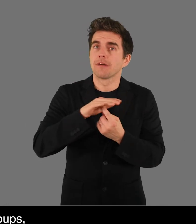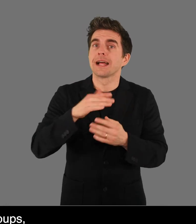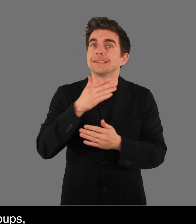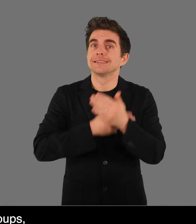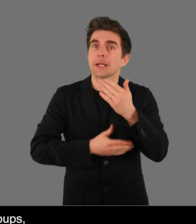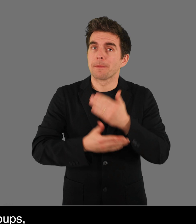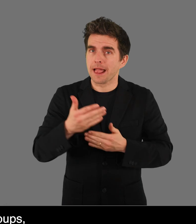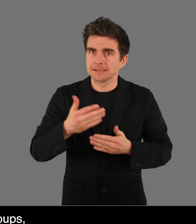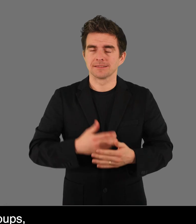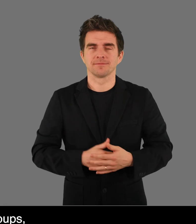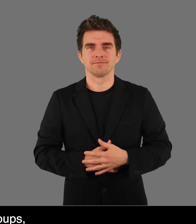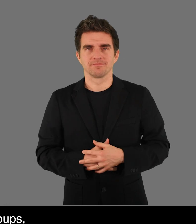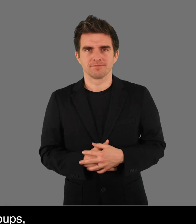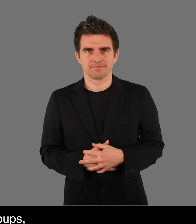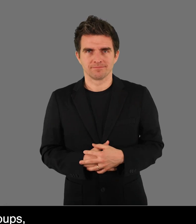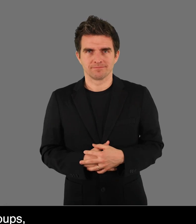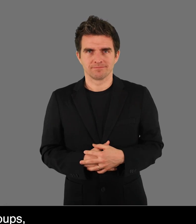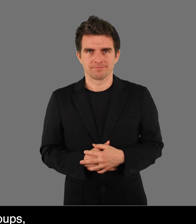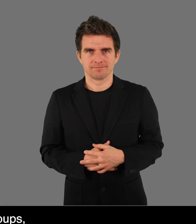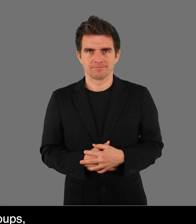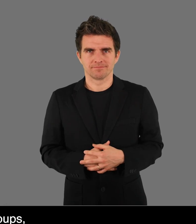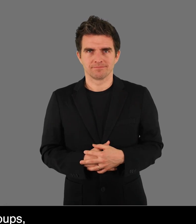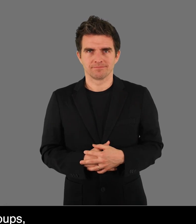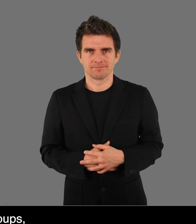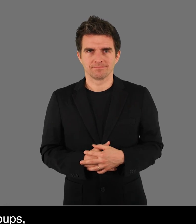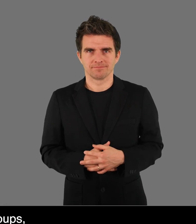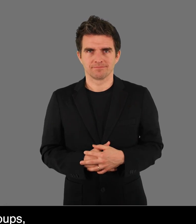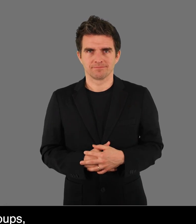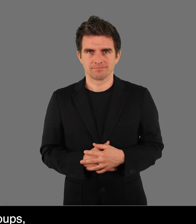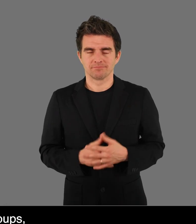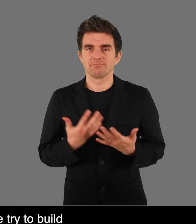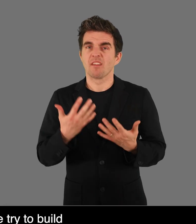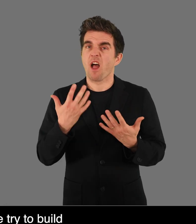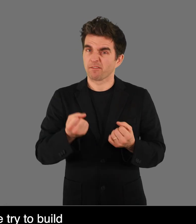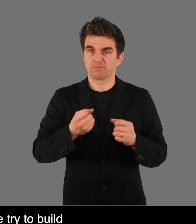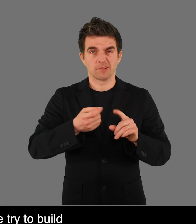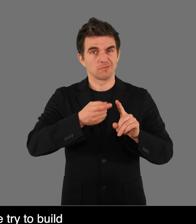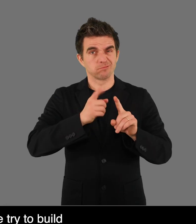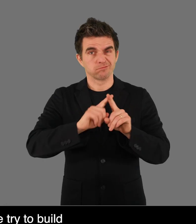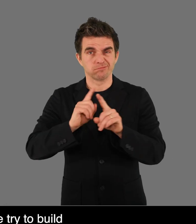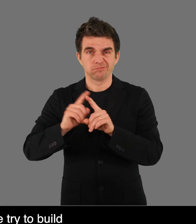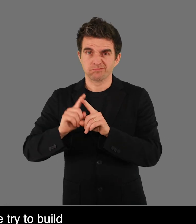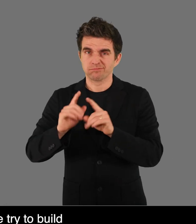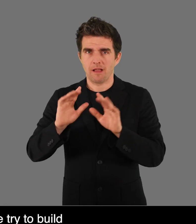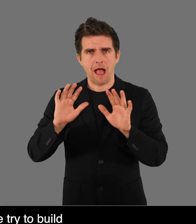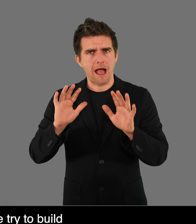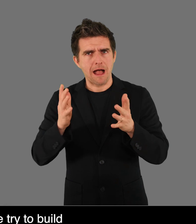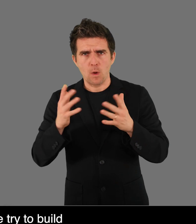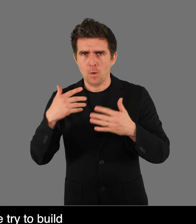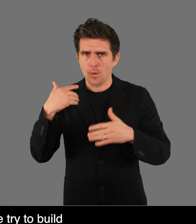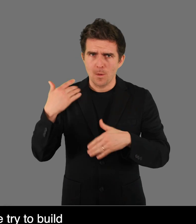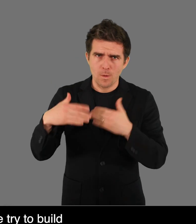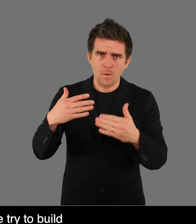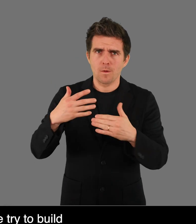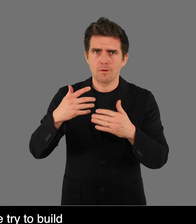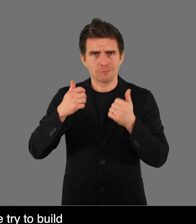in the disability sector. So there are various ways we